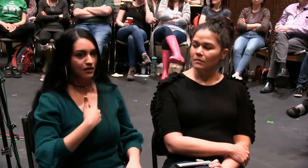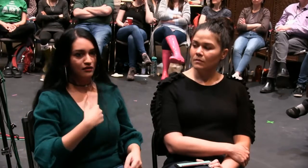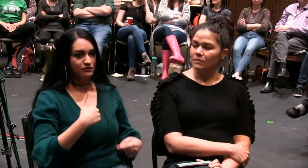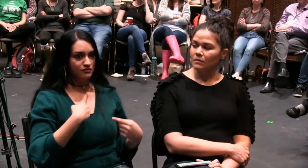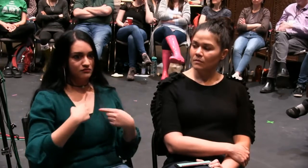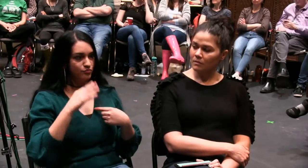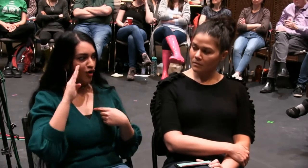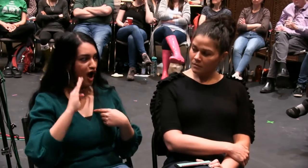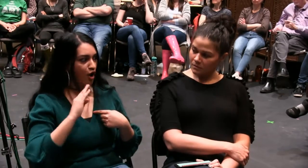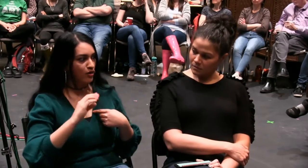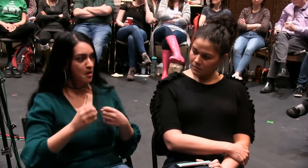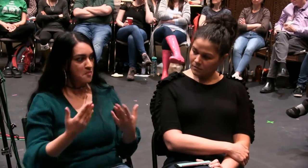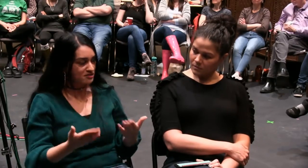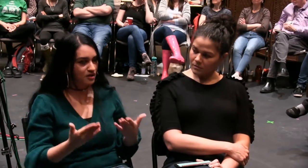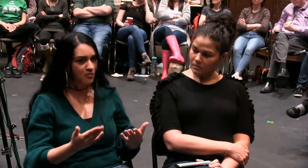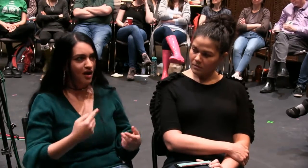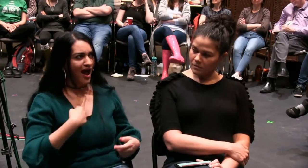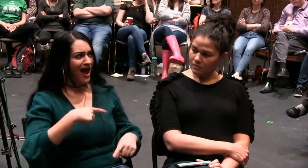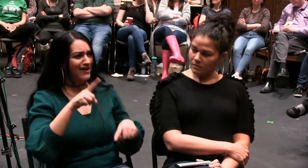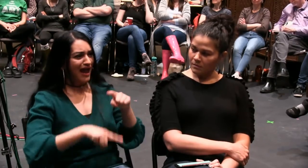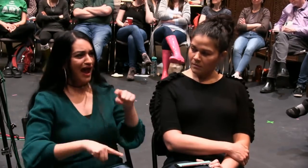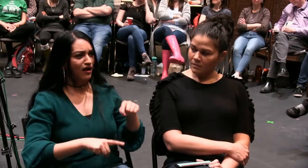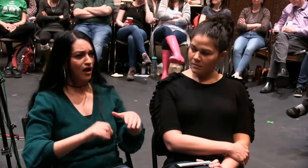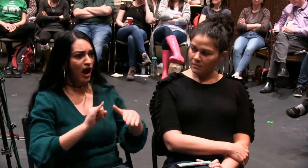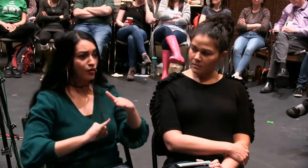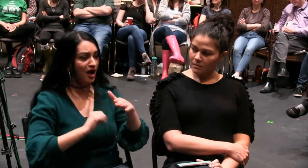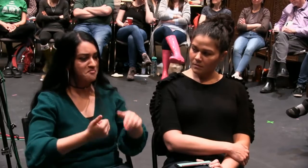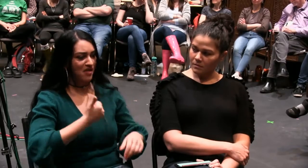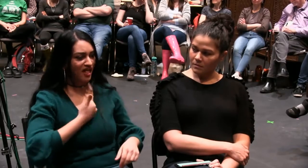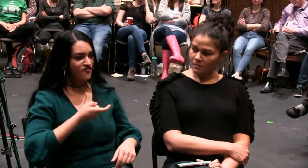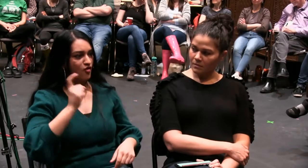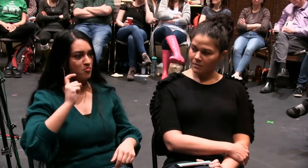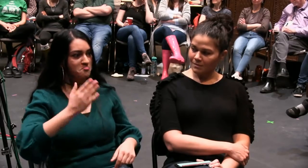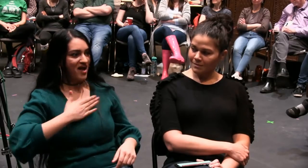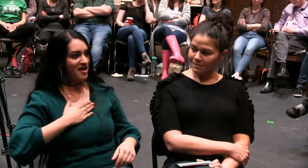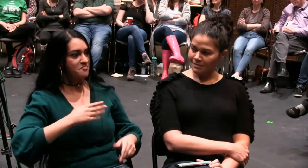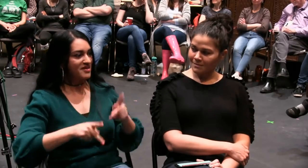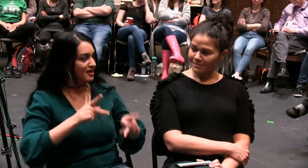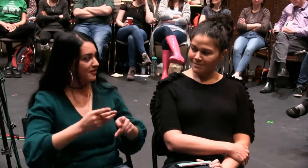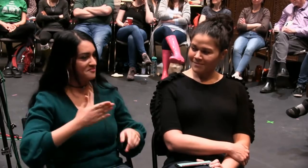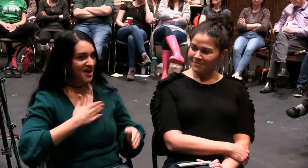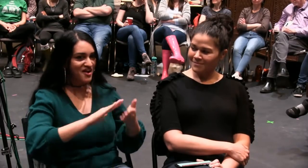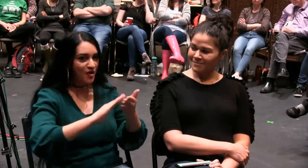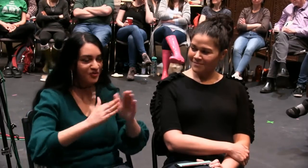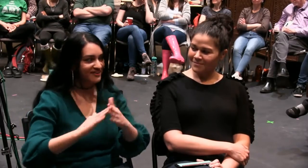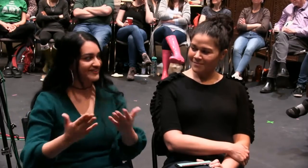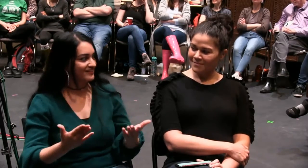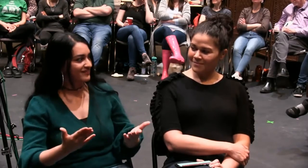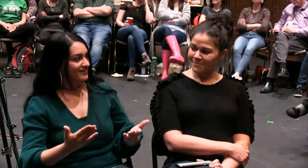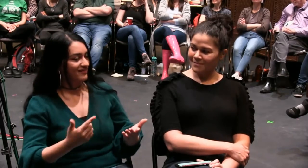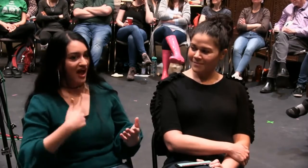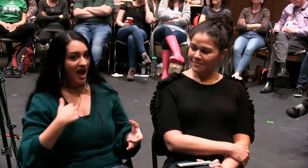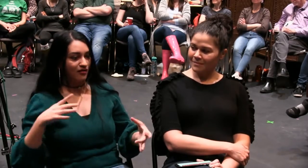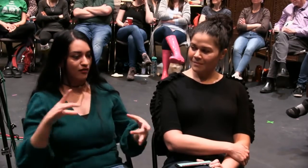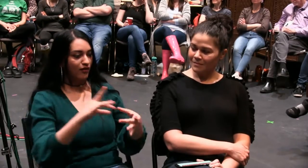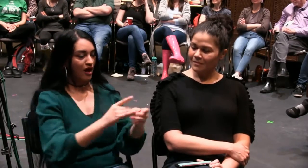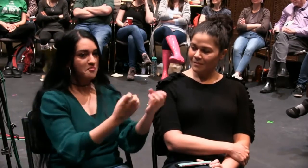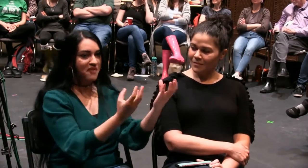People like me, you know, I'm brown skinned. I'm Muslim. And I don't want to isolate myself with the deaf community. I